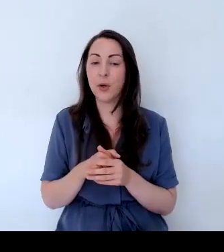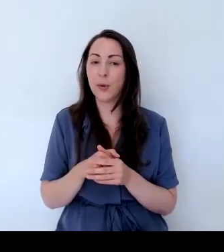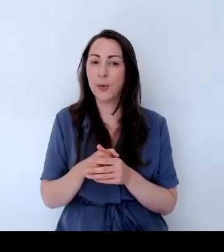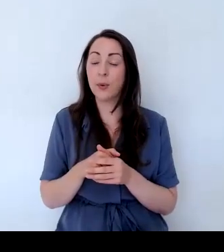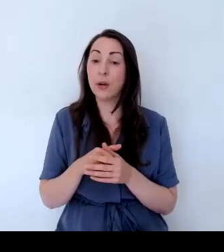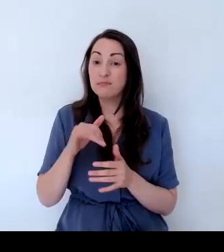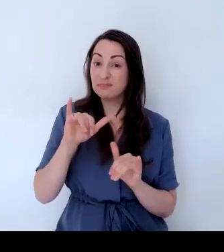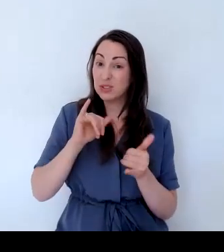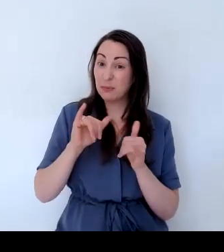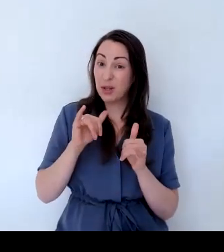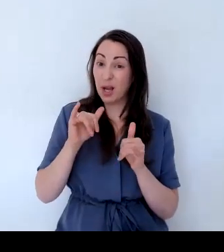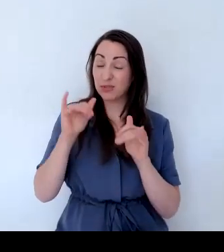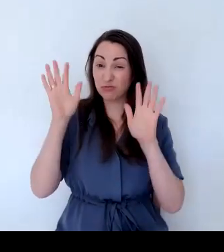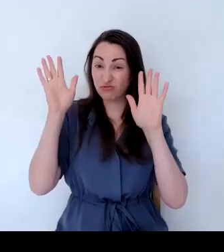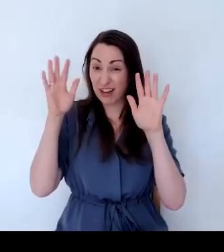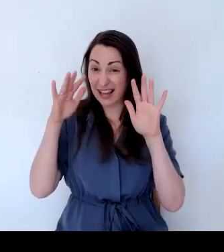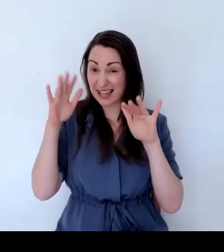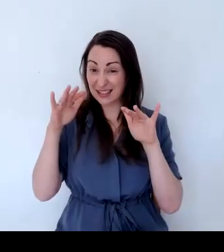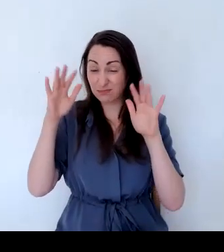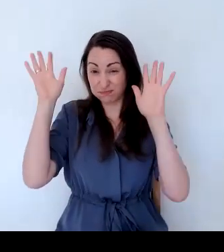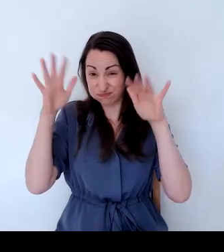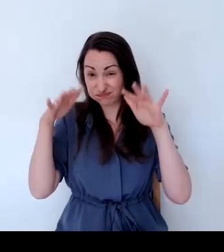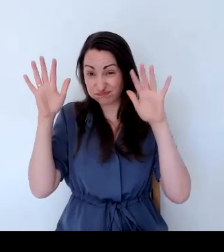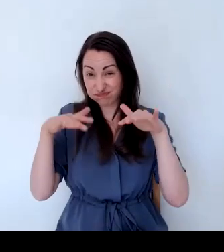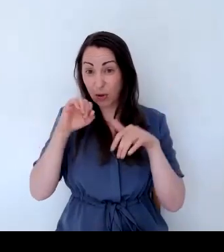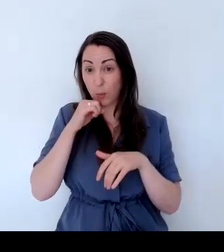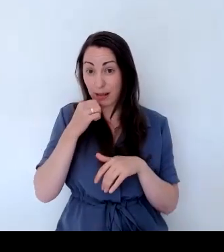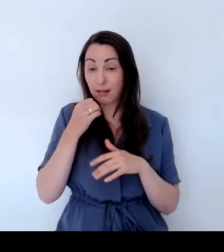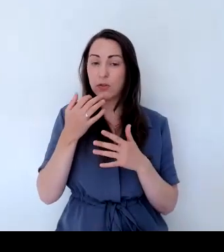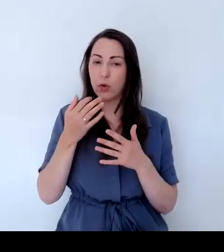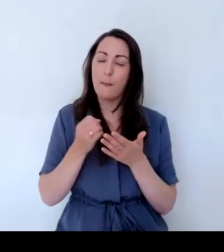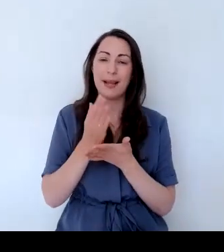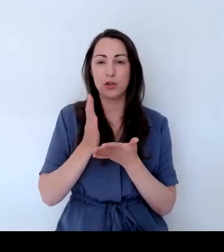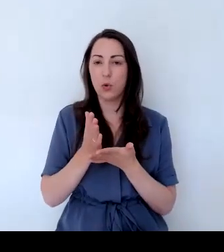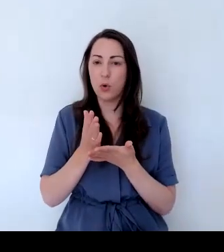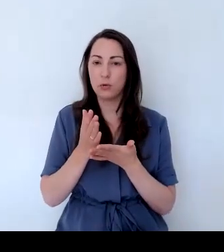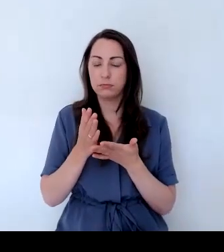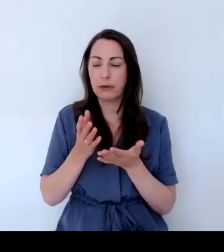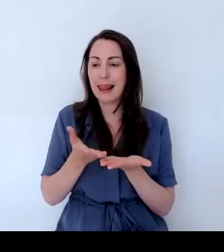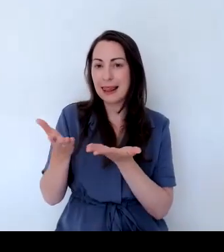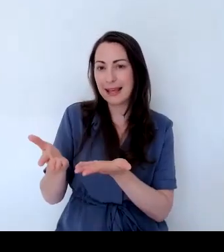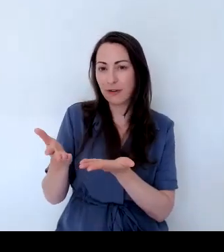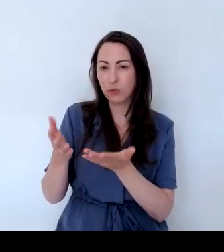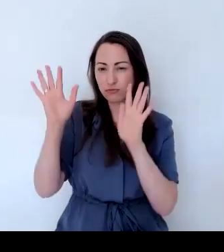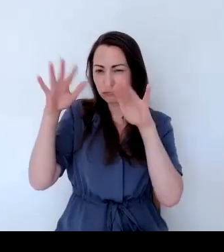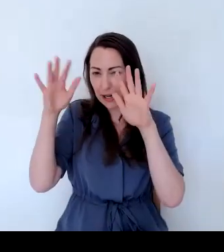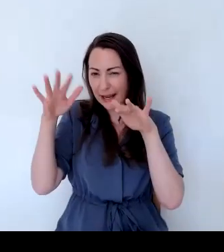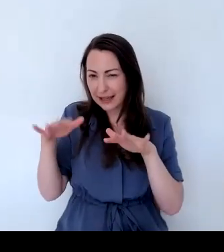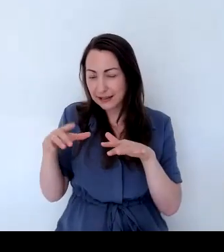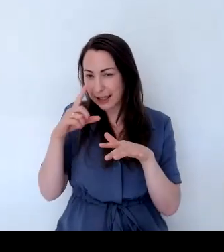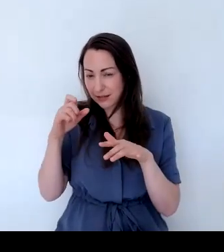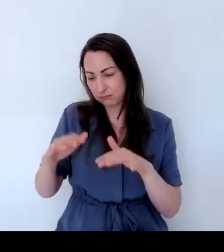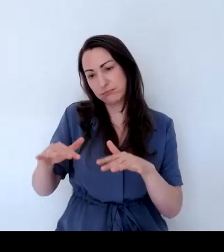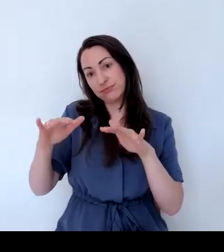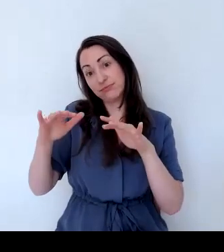to either put it out when you know it's going to rain, or really give it a good watering every couple of days. So in here